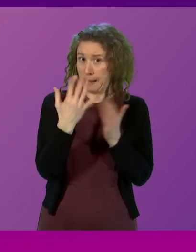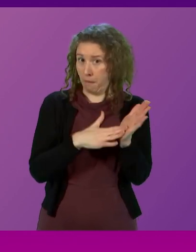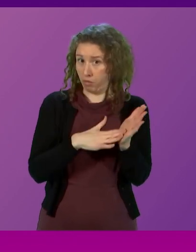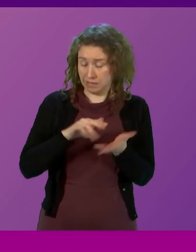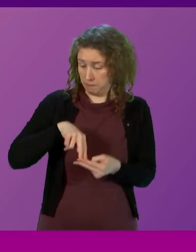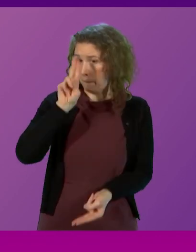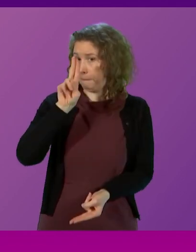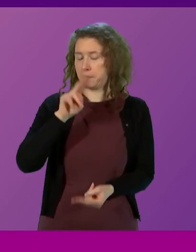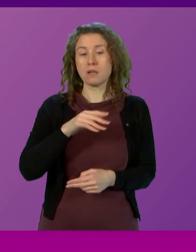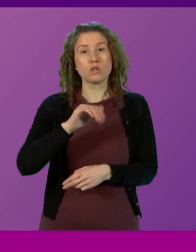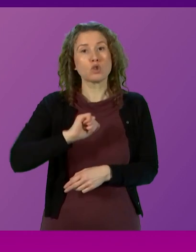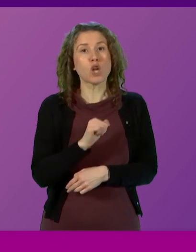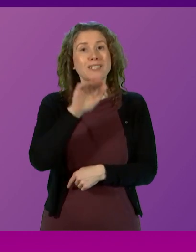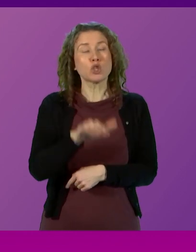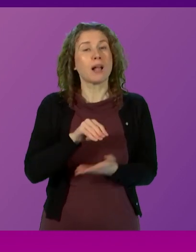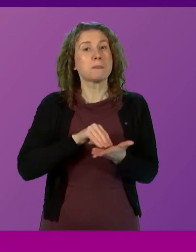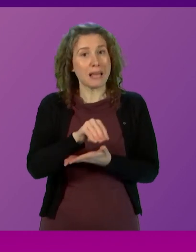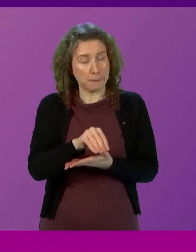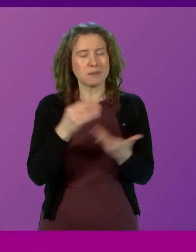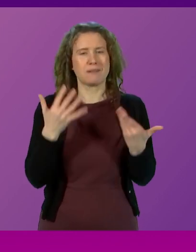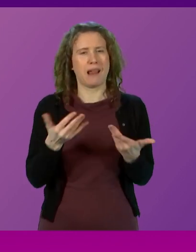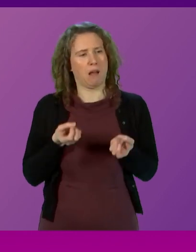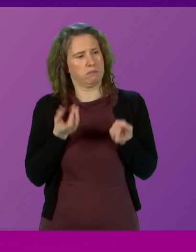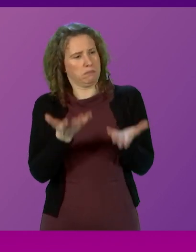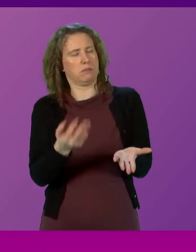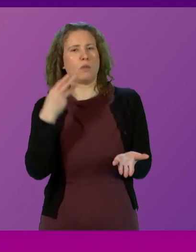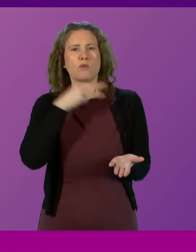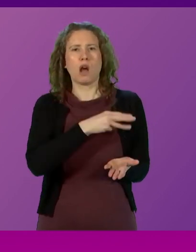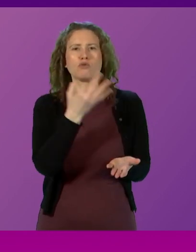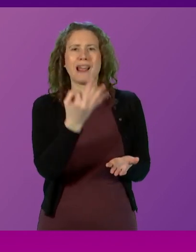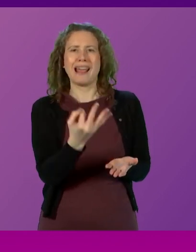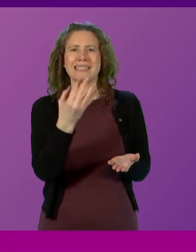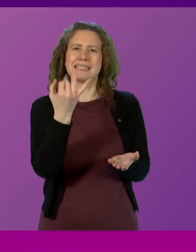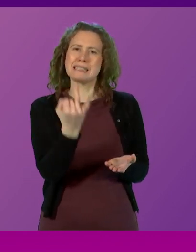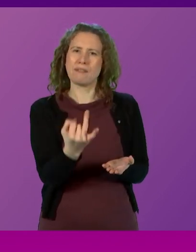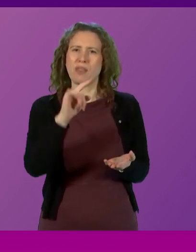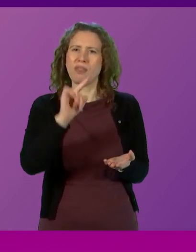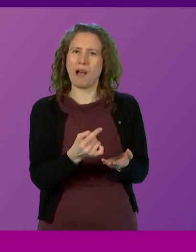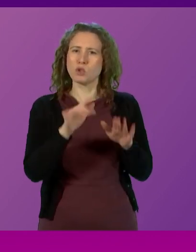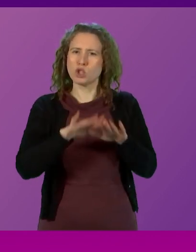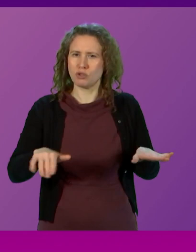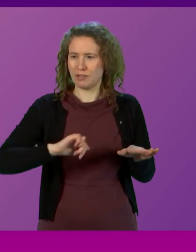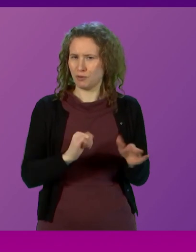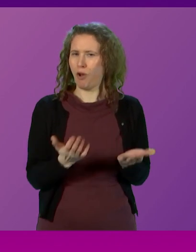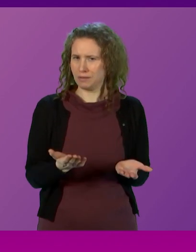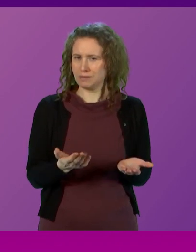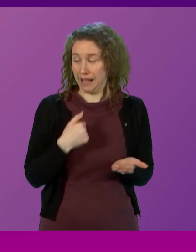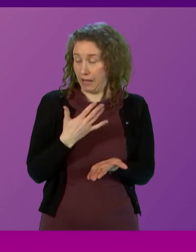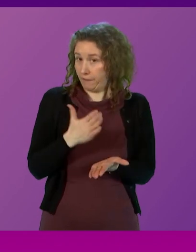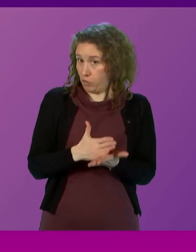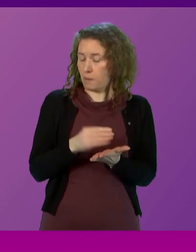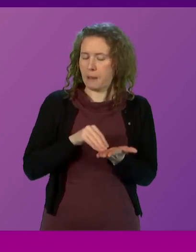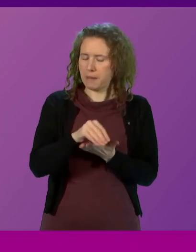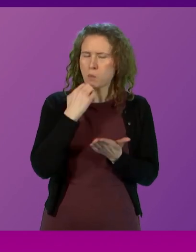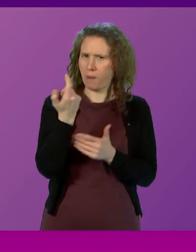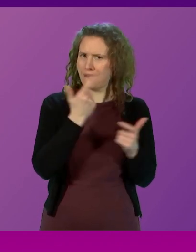The Scottish child payment is now available to around 387,000 children in Scotland and I confirm that the payment